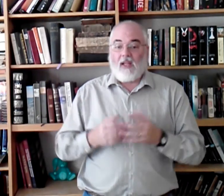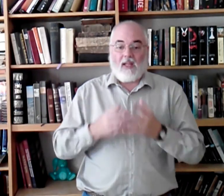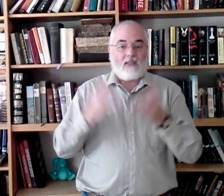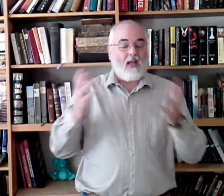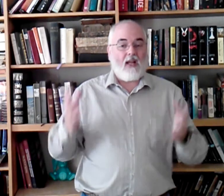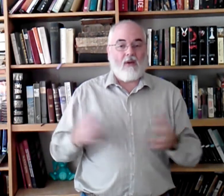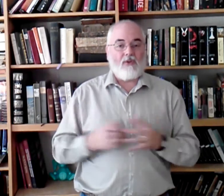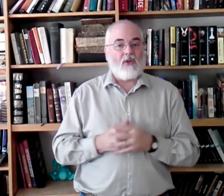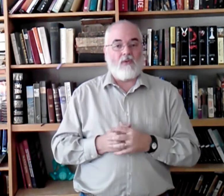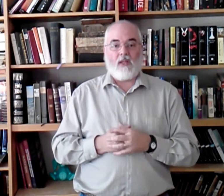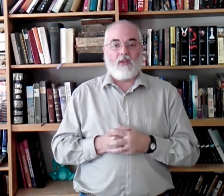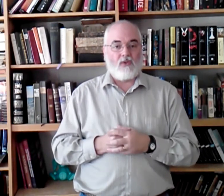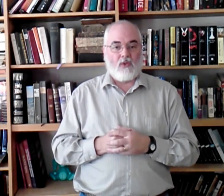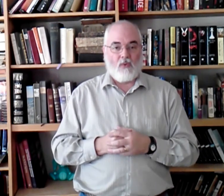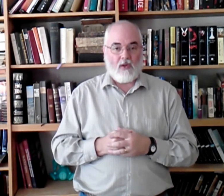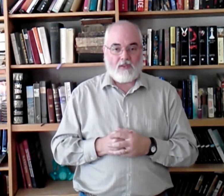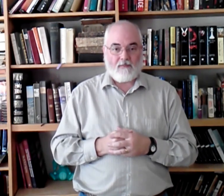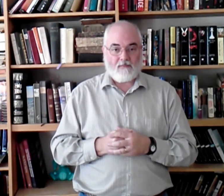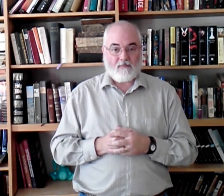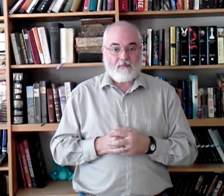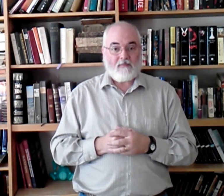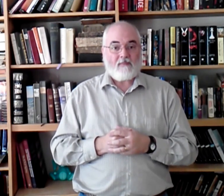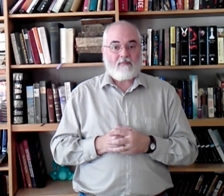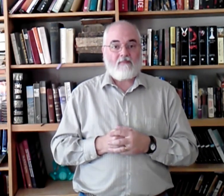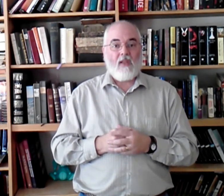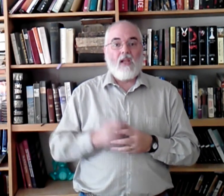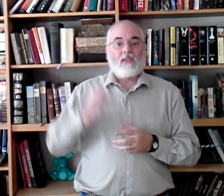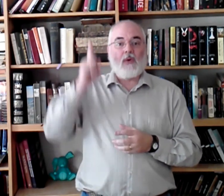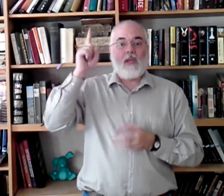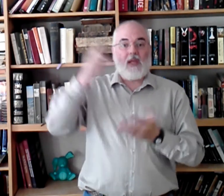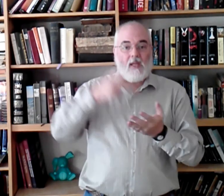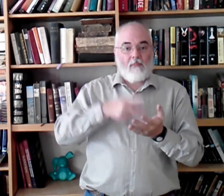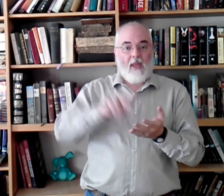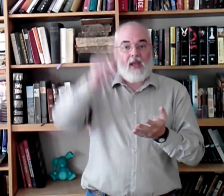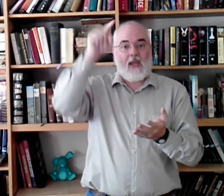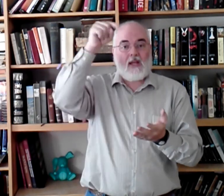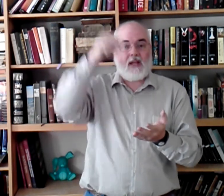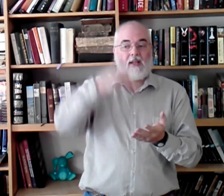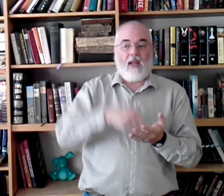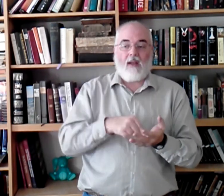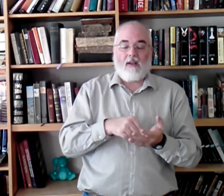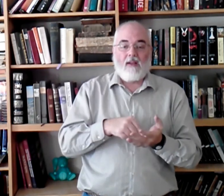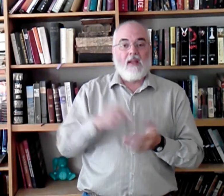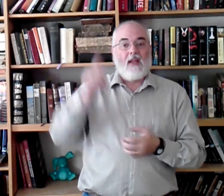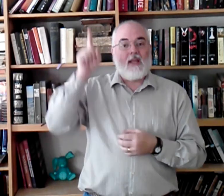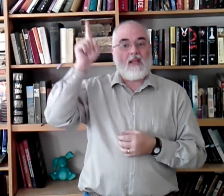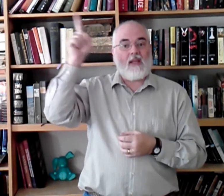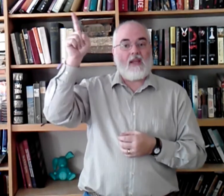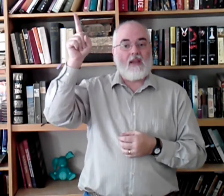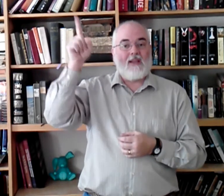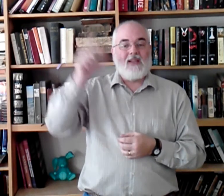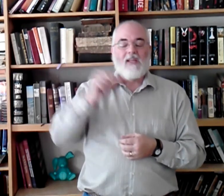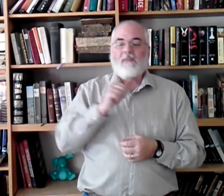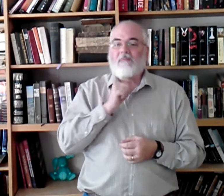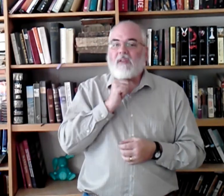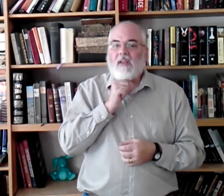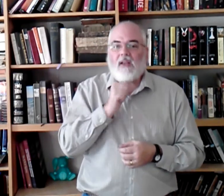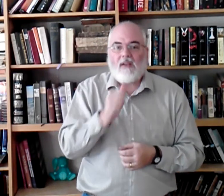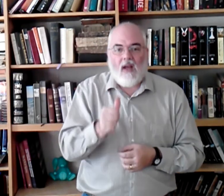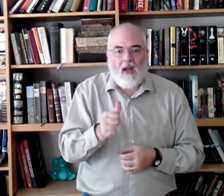In sign language, you don't need those glue words. So, he paid a debt. He. Did not